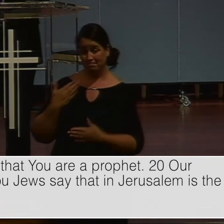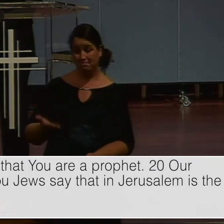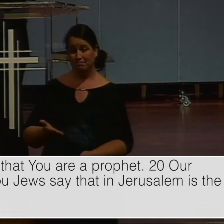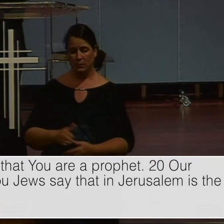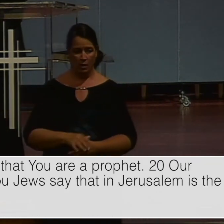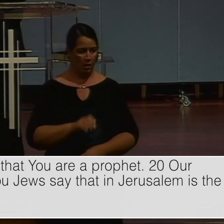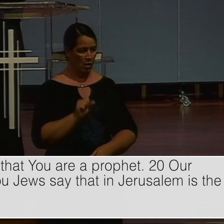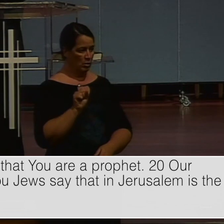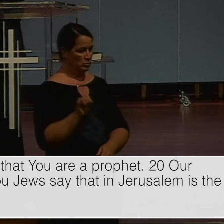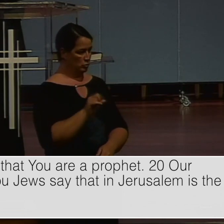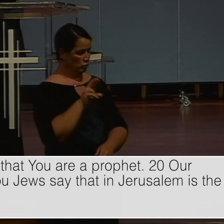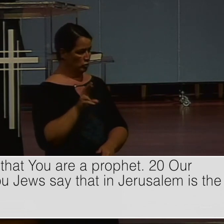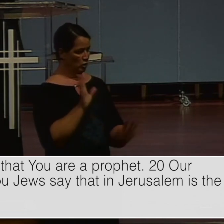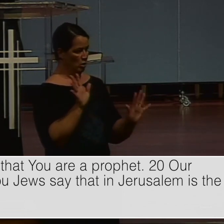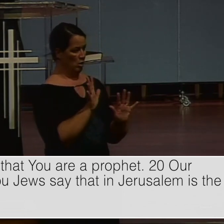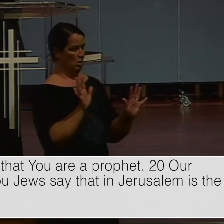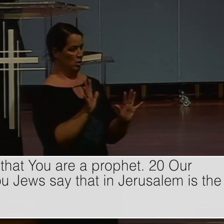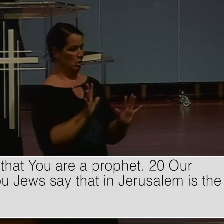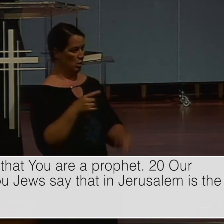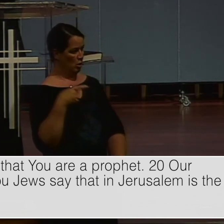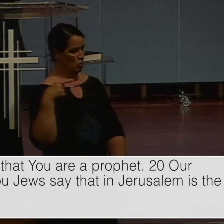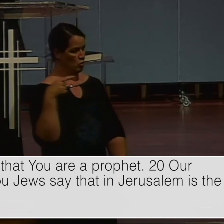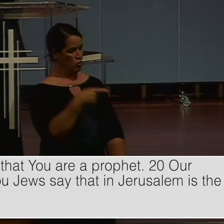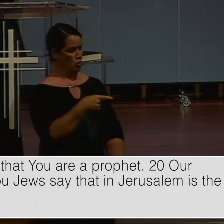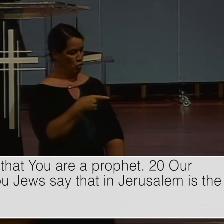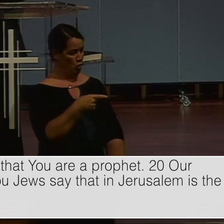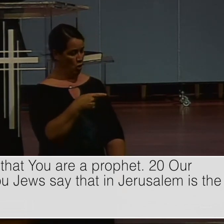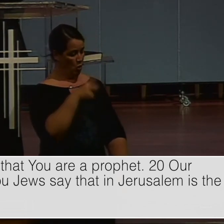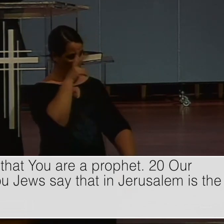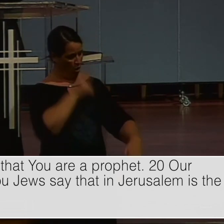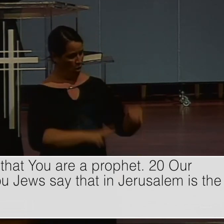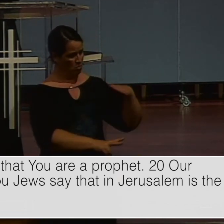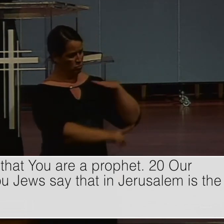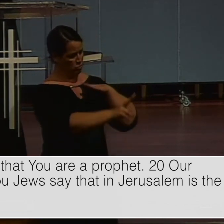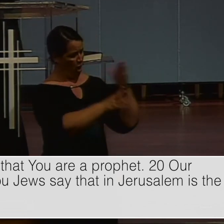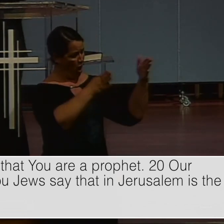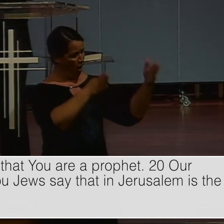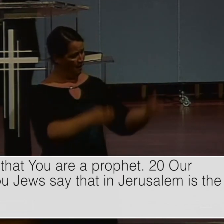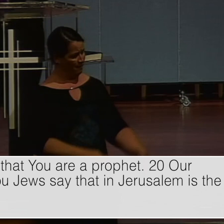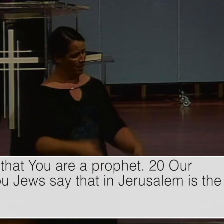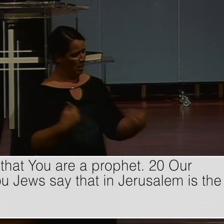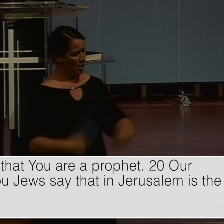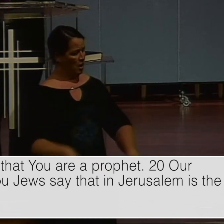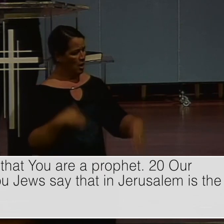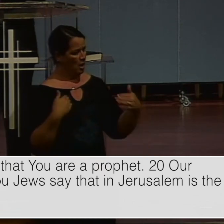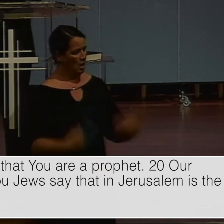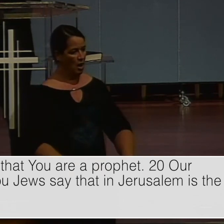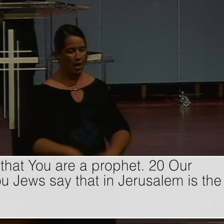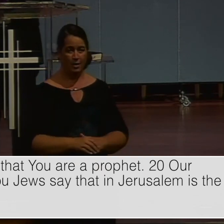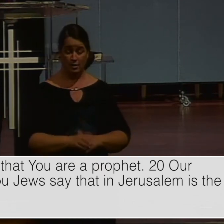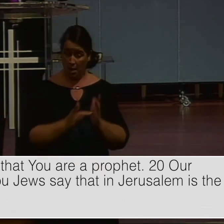The woman said sir. I perceive that you. Are a prophet. Yeah. The Bible says.